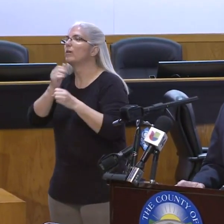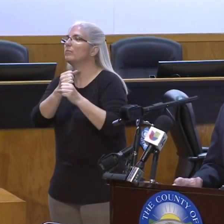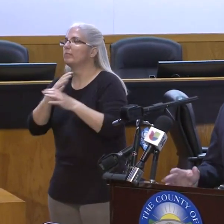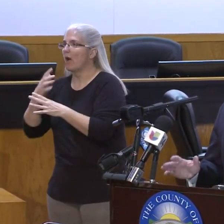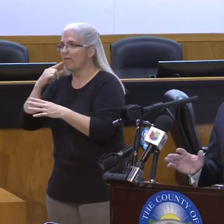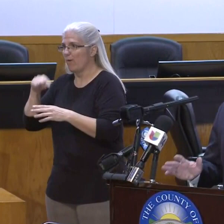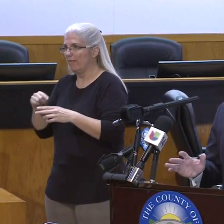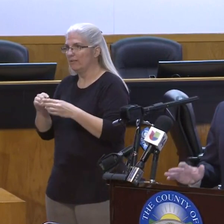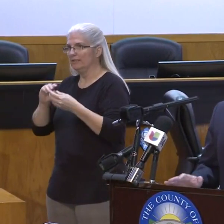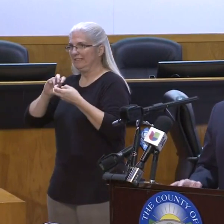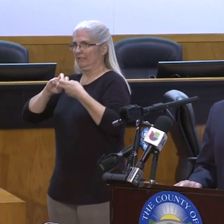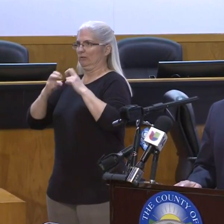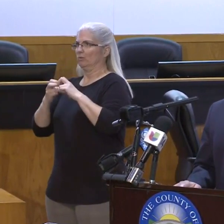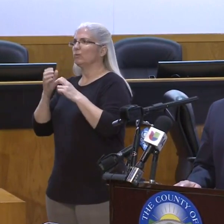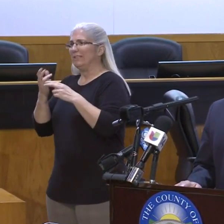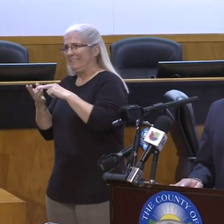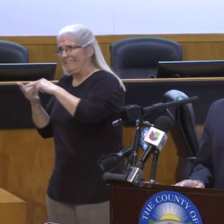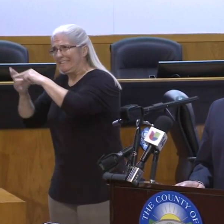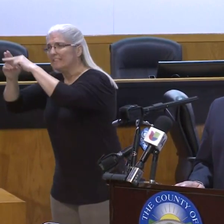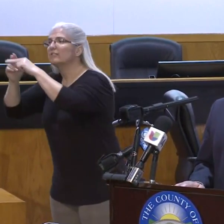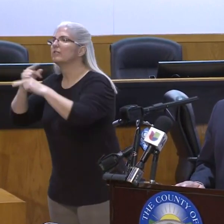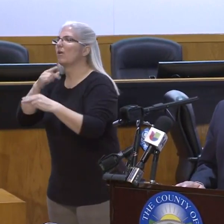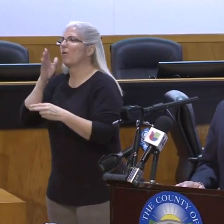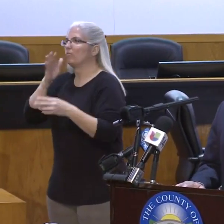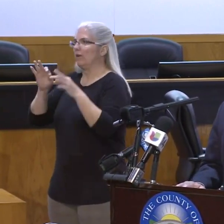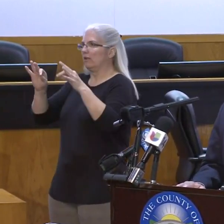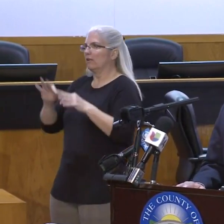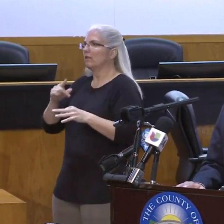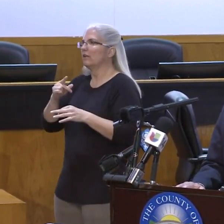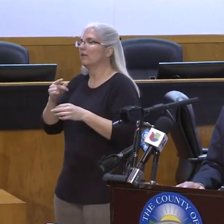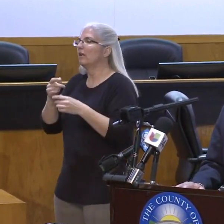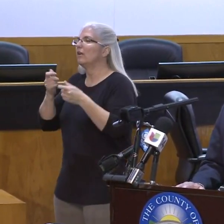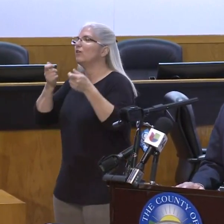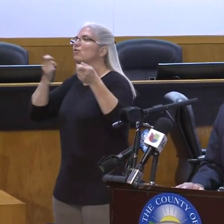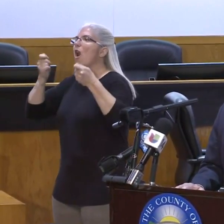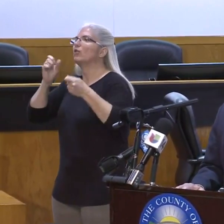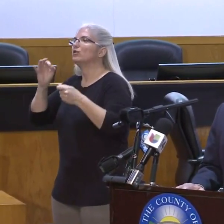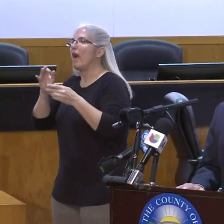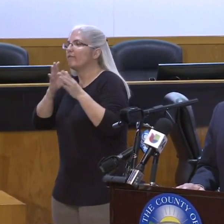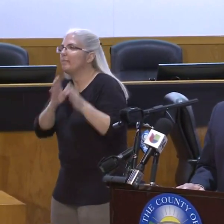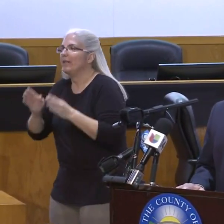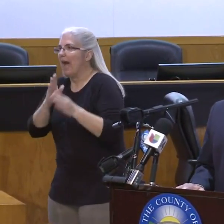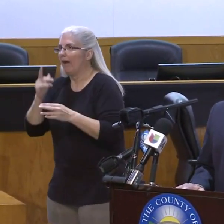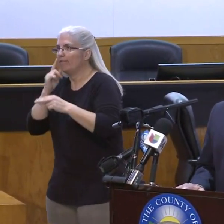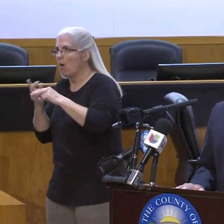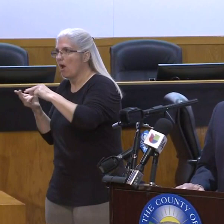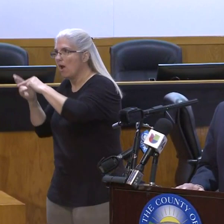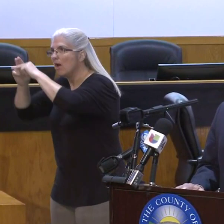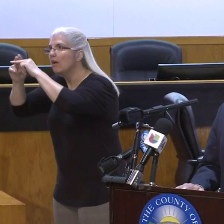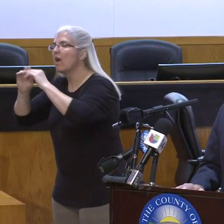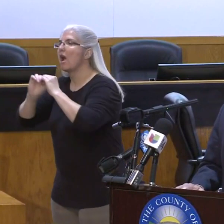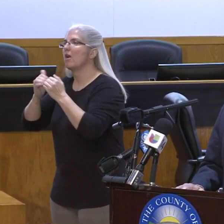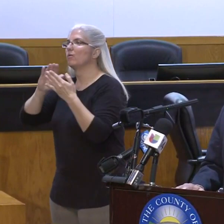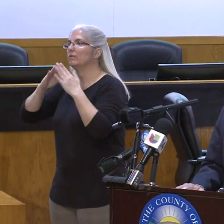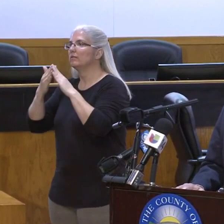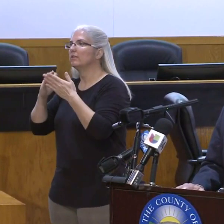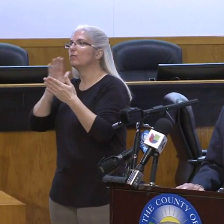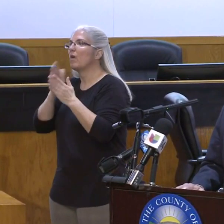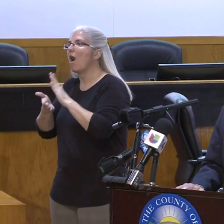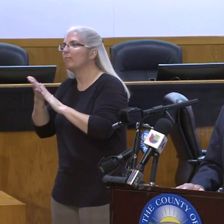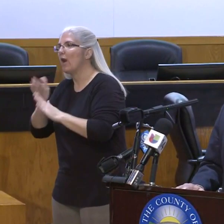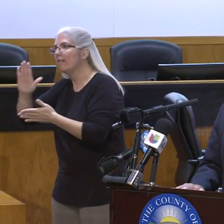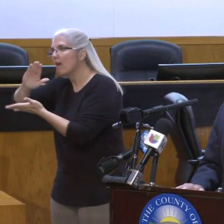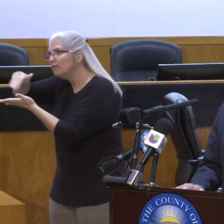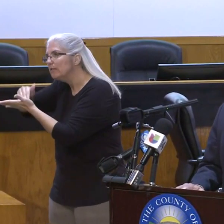She's in charge of the search branch of the county's Emergency Operations Center, and she will be providing detailed information about